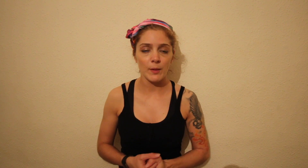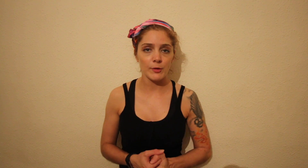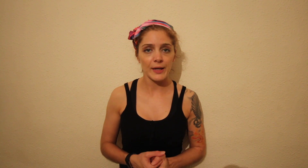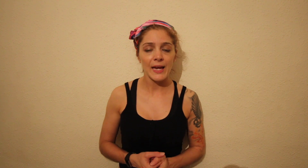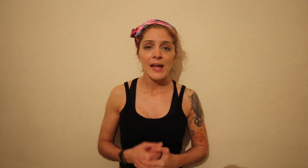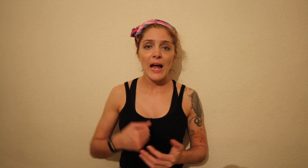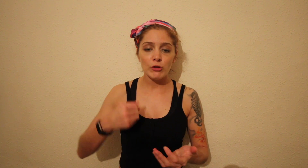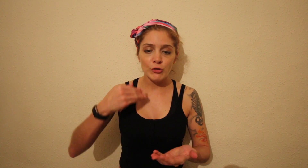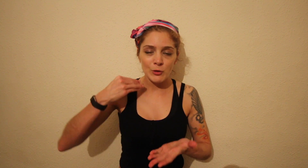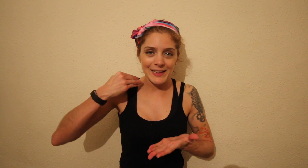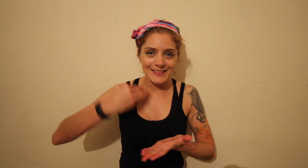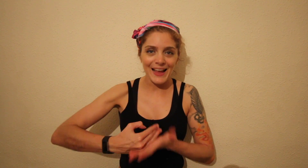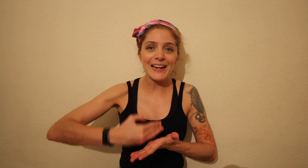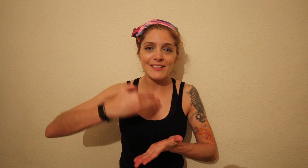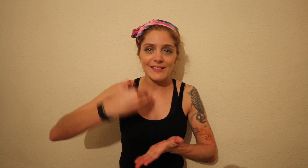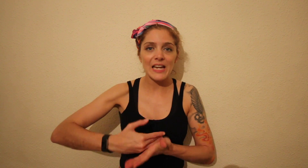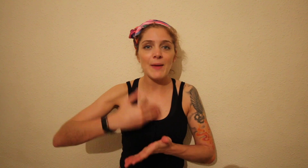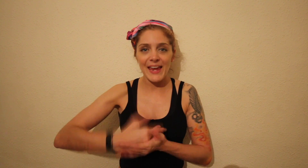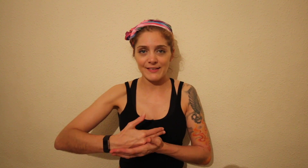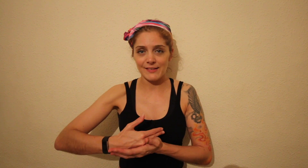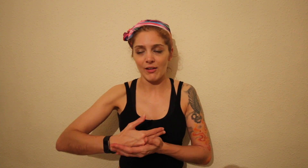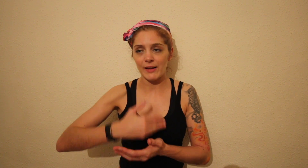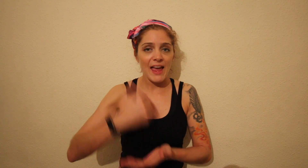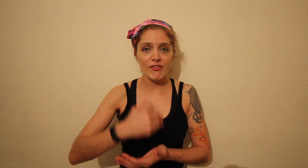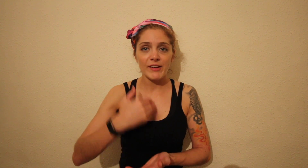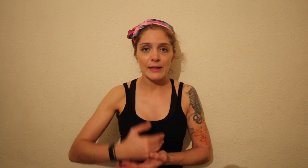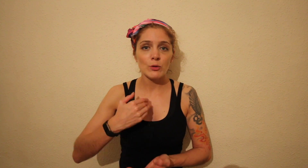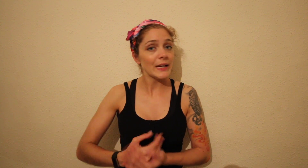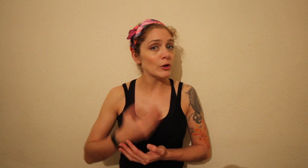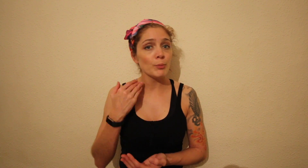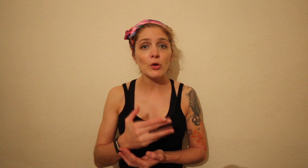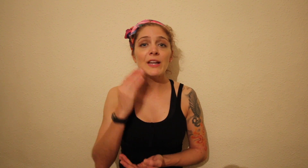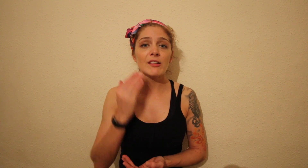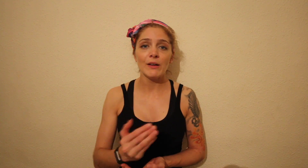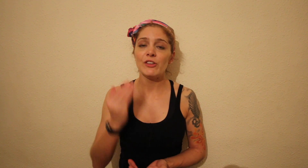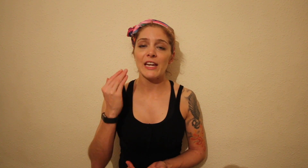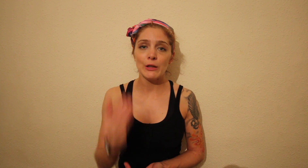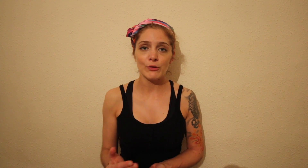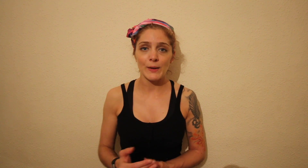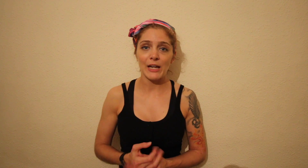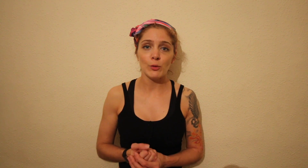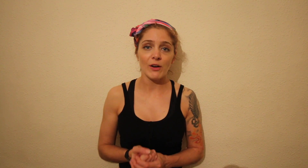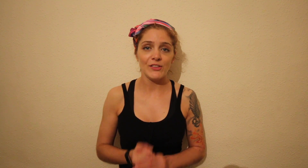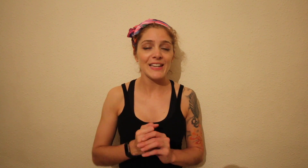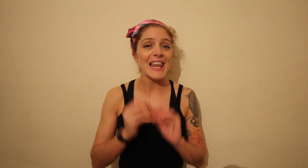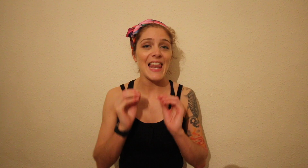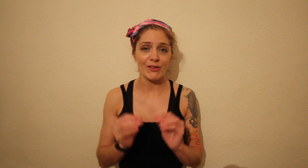times a week and you do the exact same exercise every single week your body is going to get used to it and you're going to get less